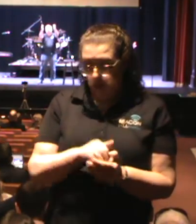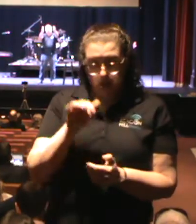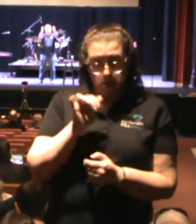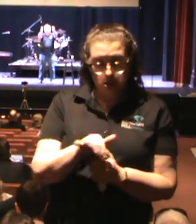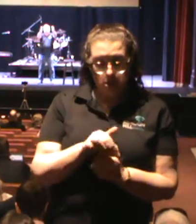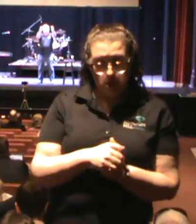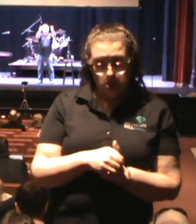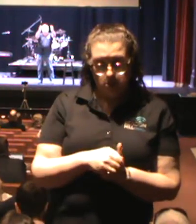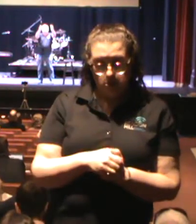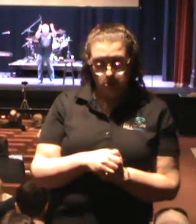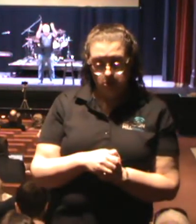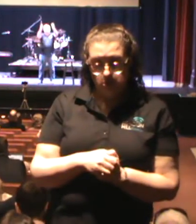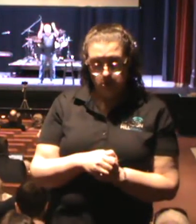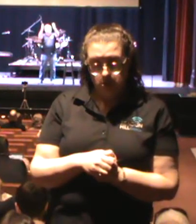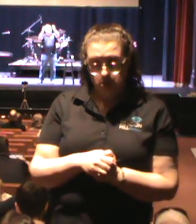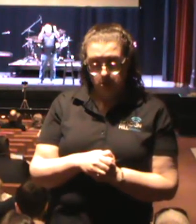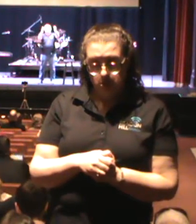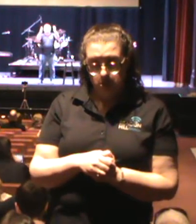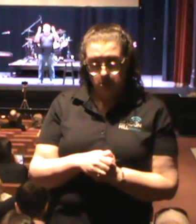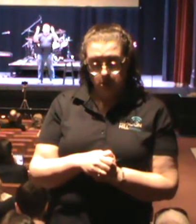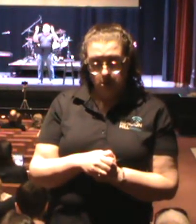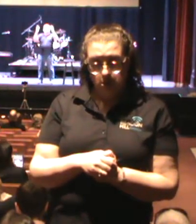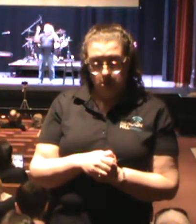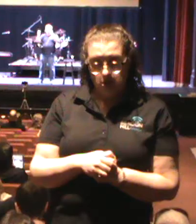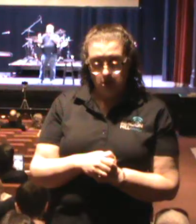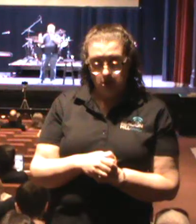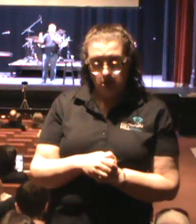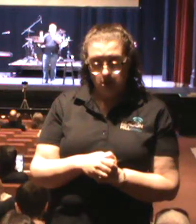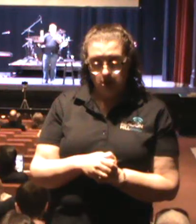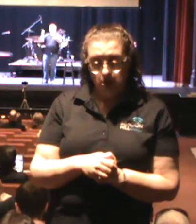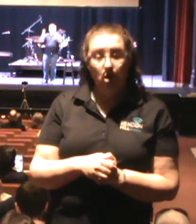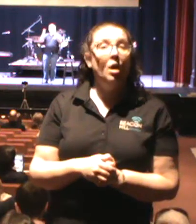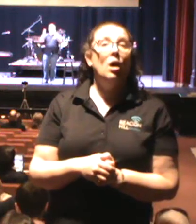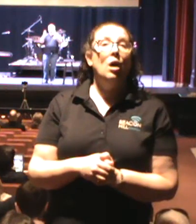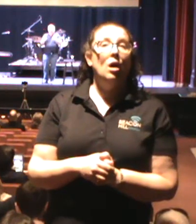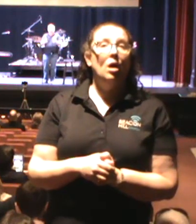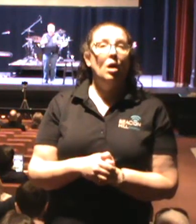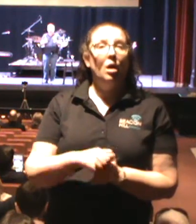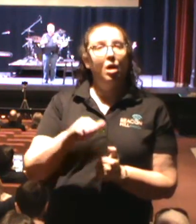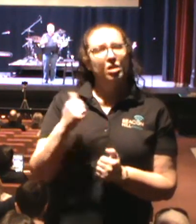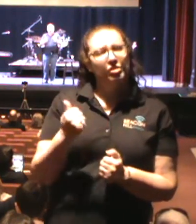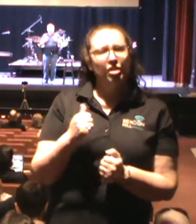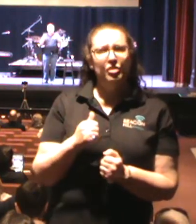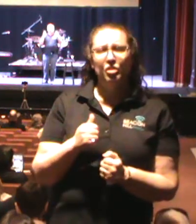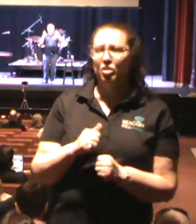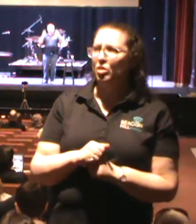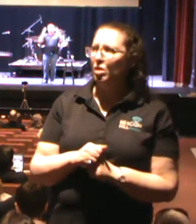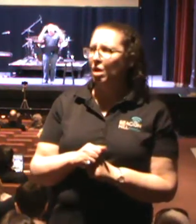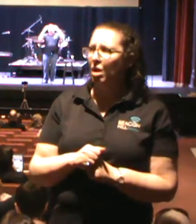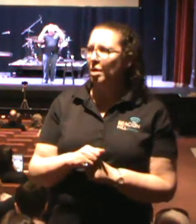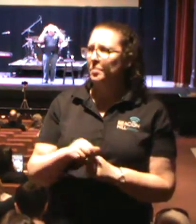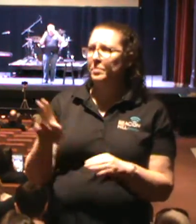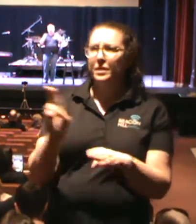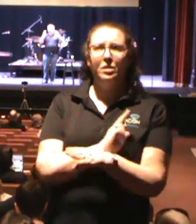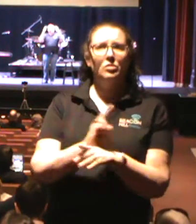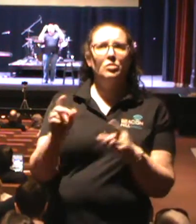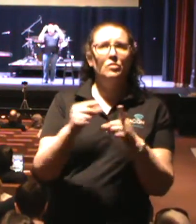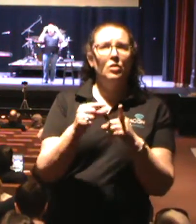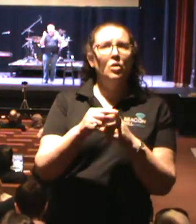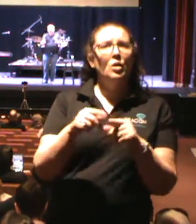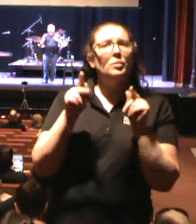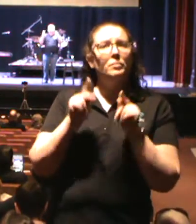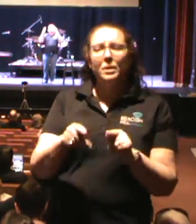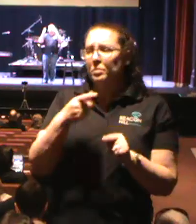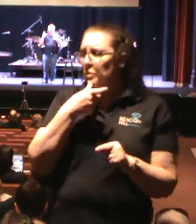of diaconos where there are people who are just gifted with service. Like people who have literally